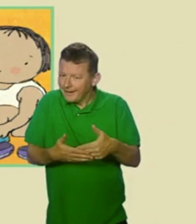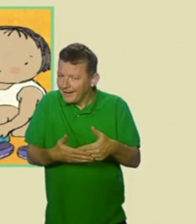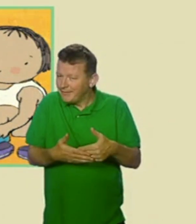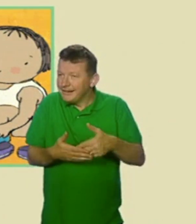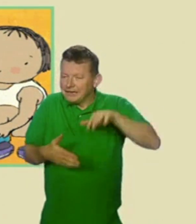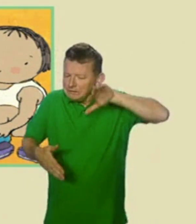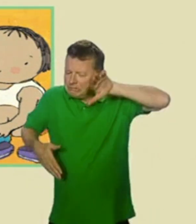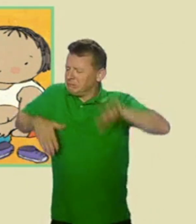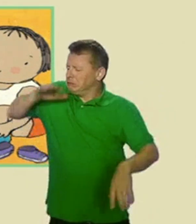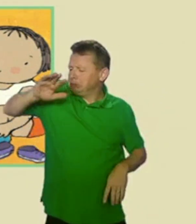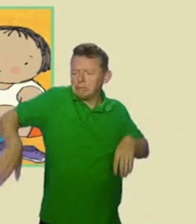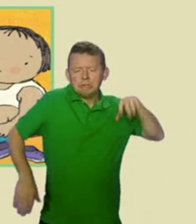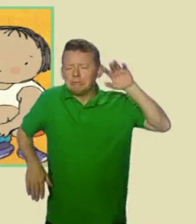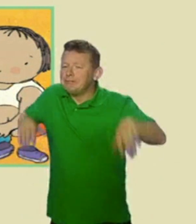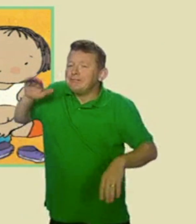Baby always wriggles.